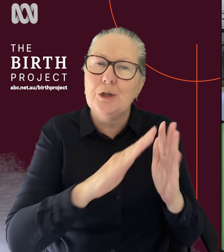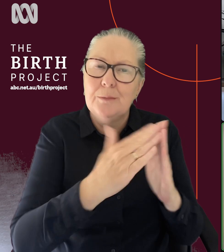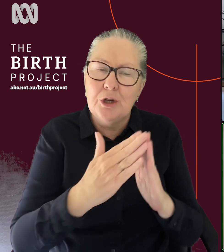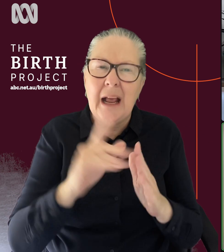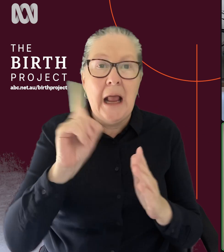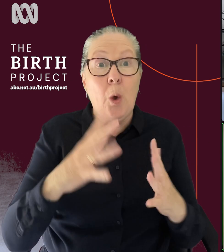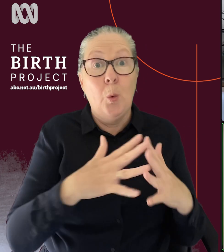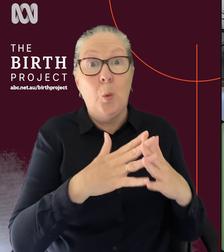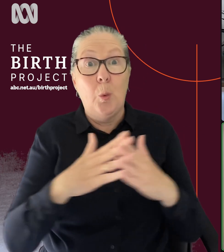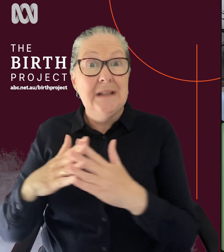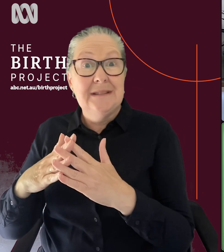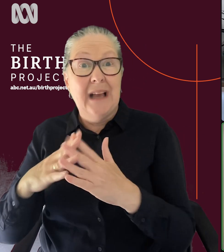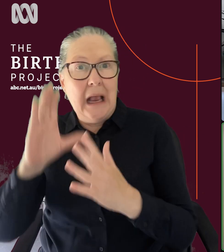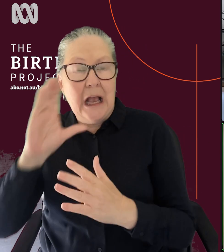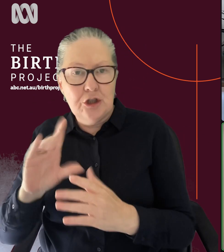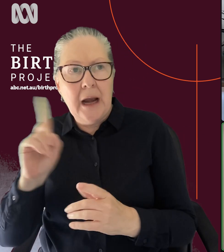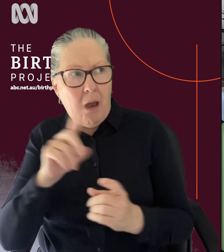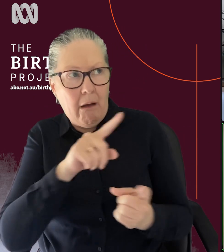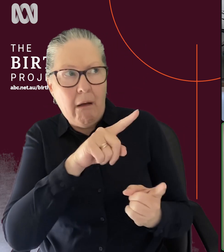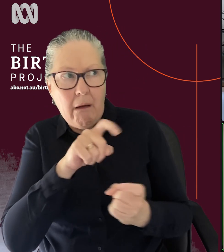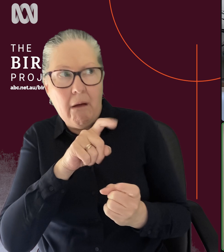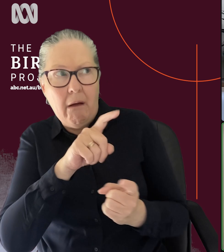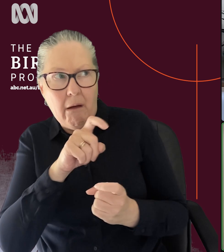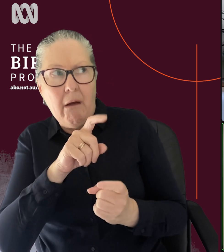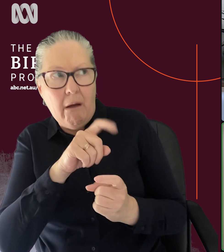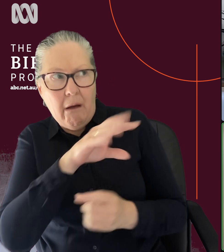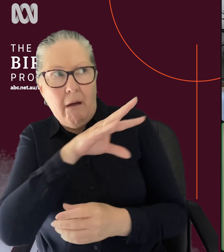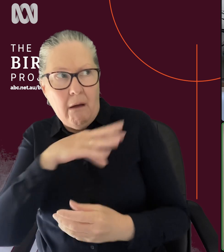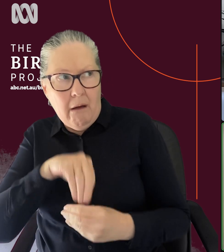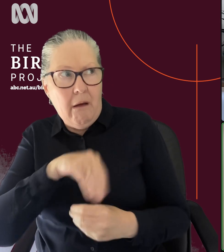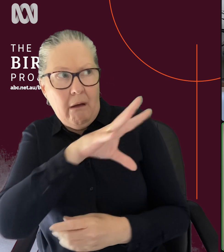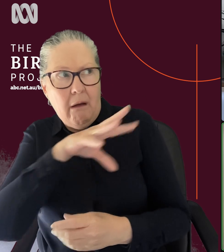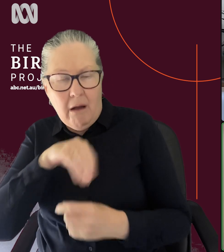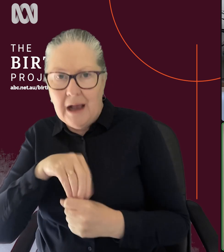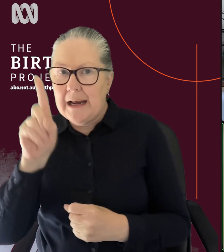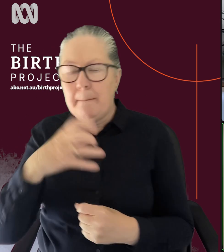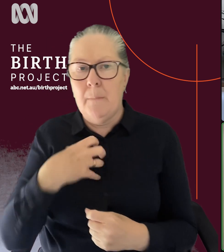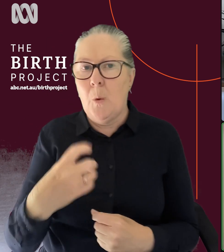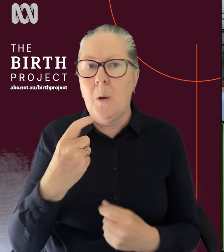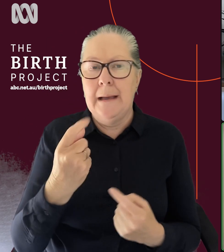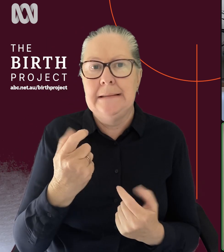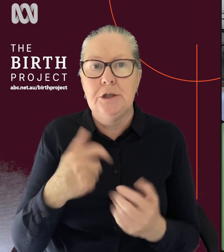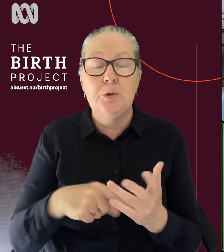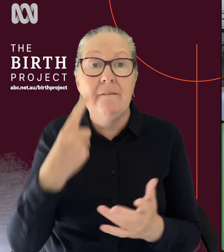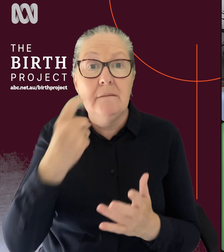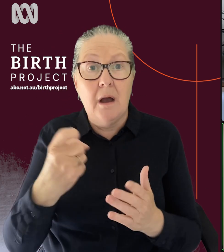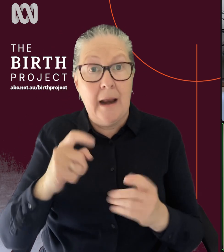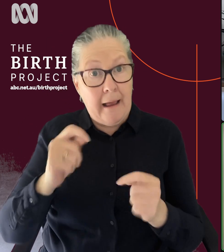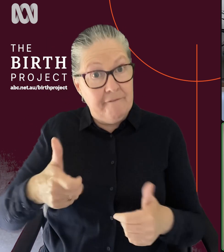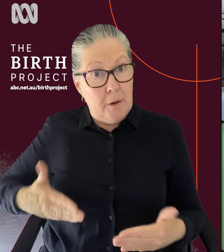society, we're drawing on different elements, but we're really building up. It is much, much easier for you to find a postpartum doula and they'll come